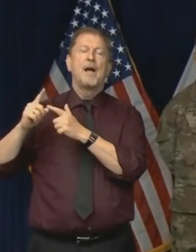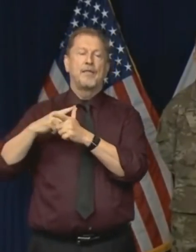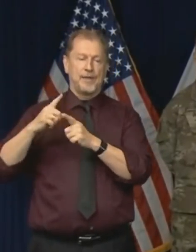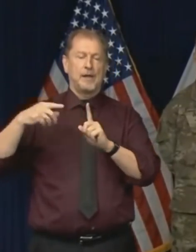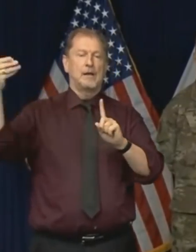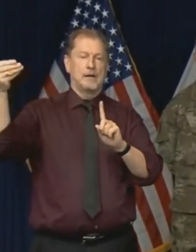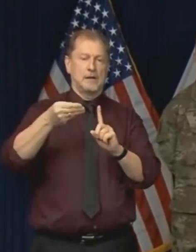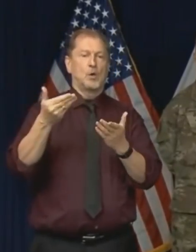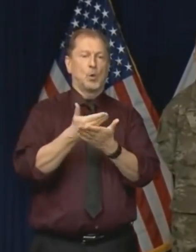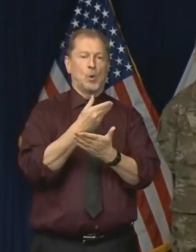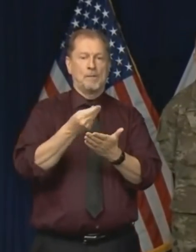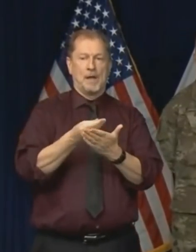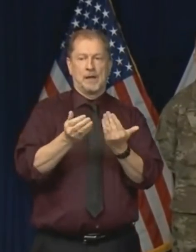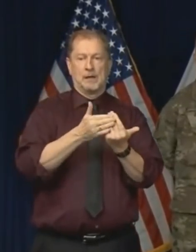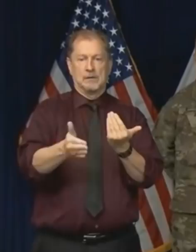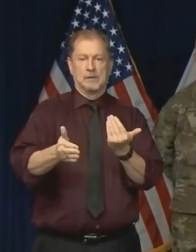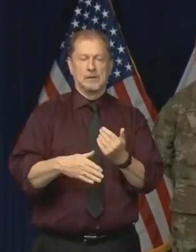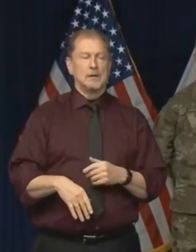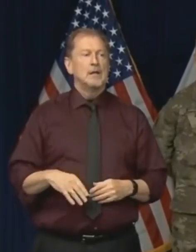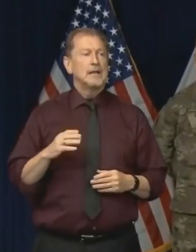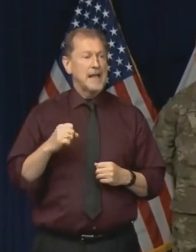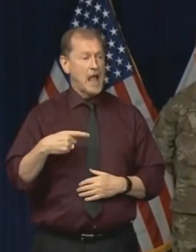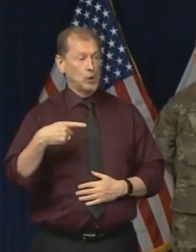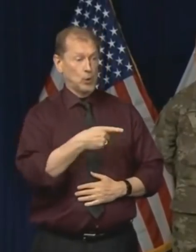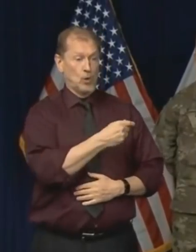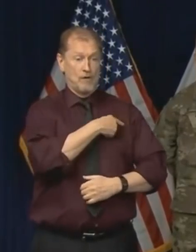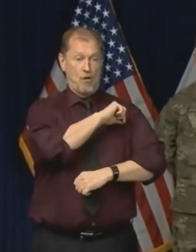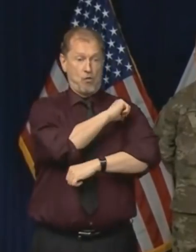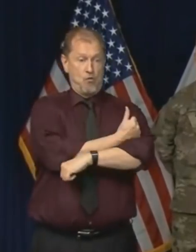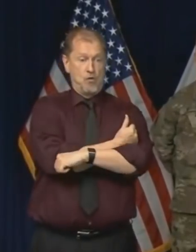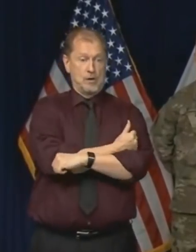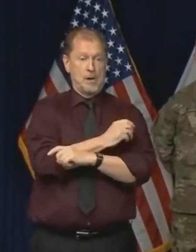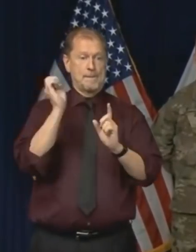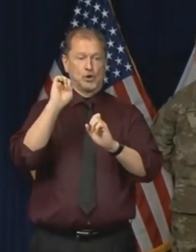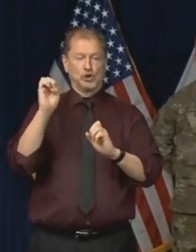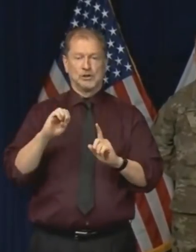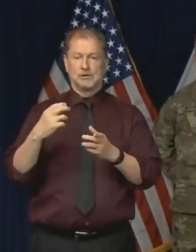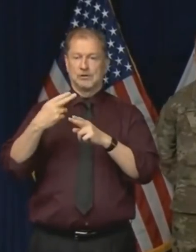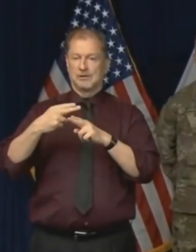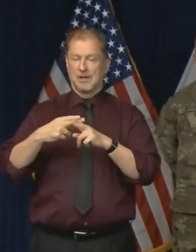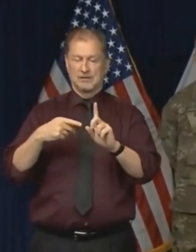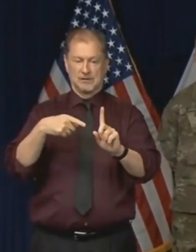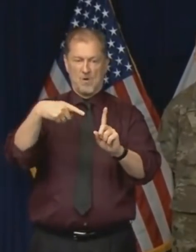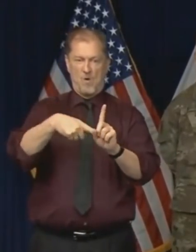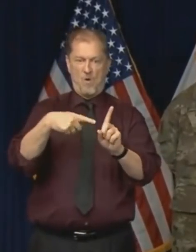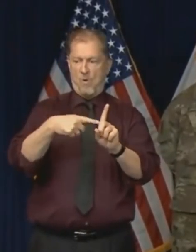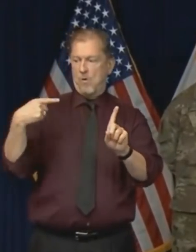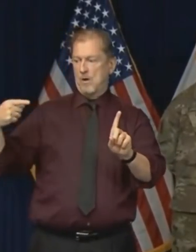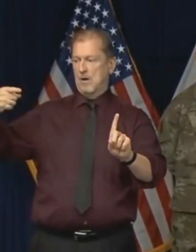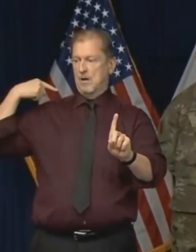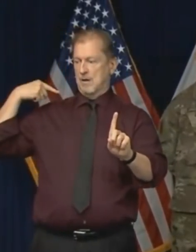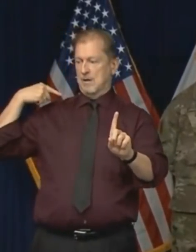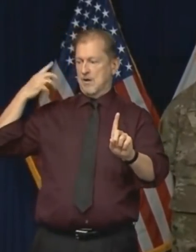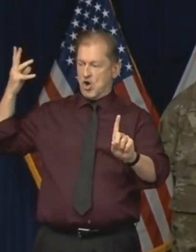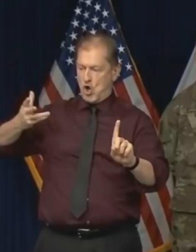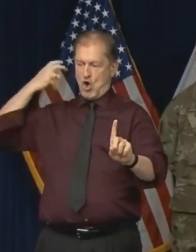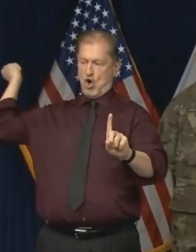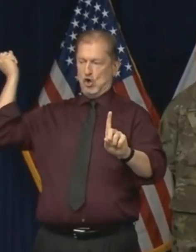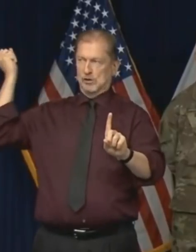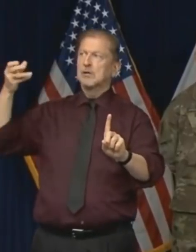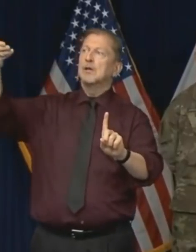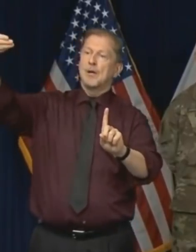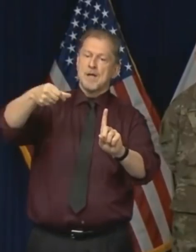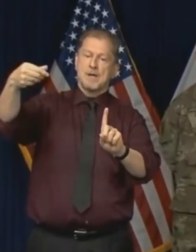you can do on an emergency capacity to potentially discuss deferring those penalty weeks? And if